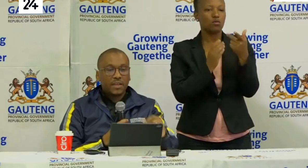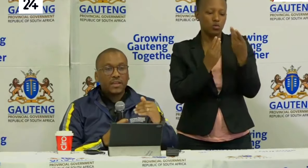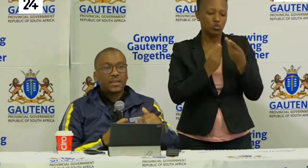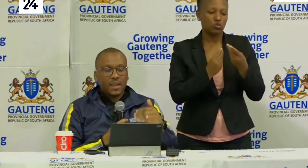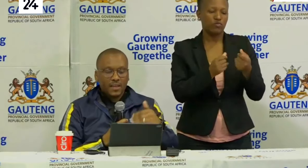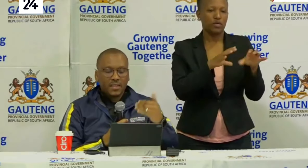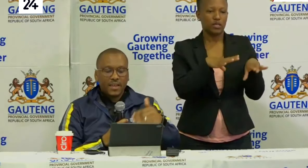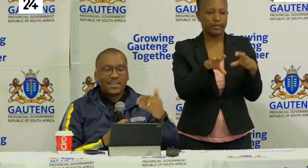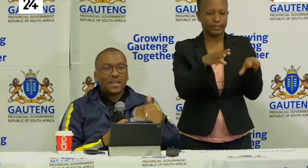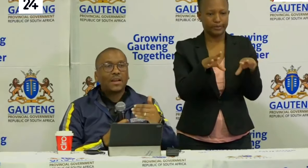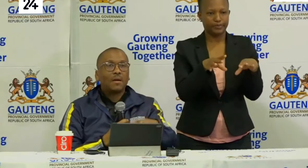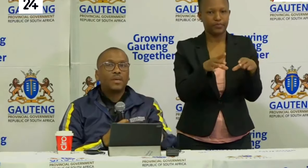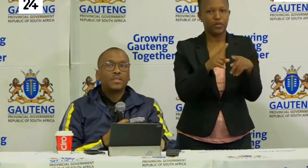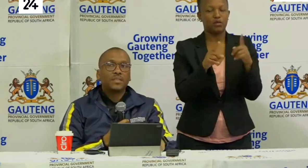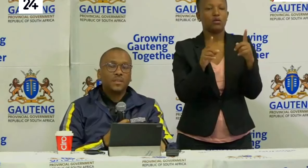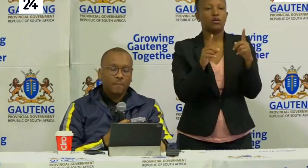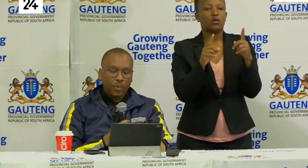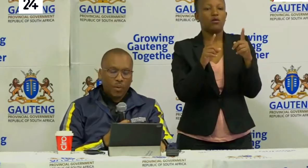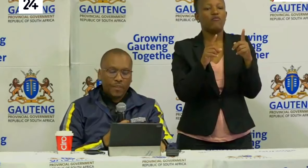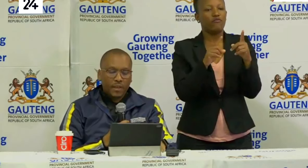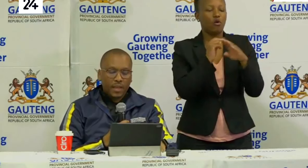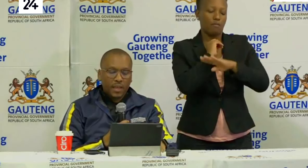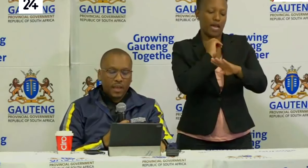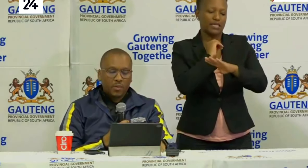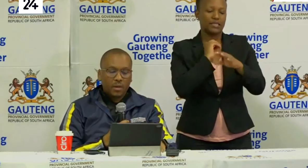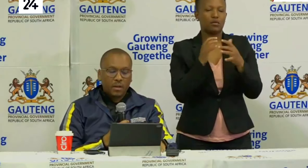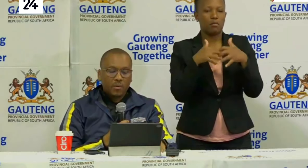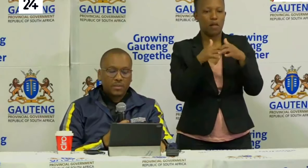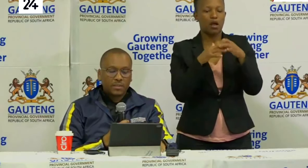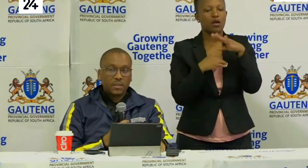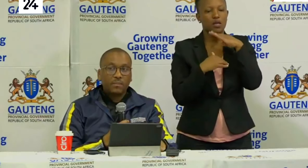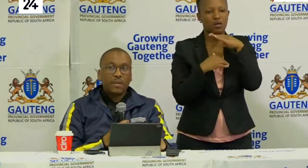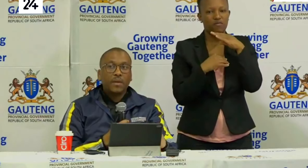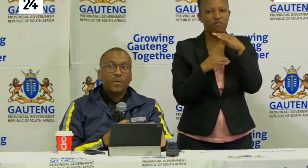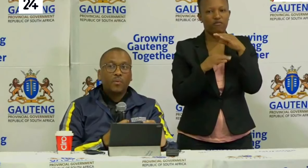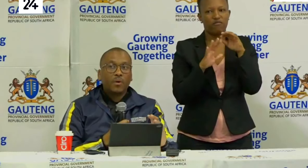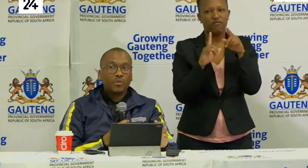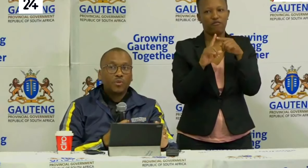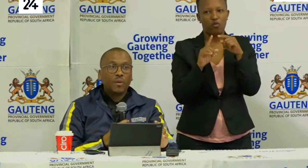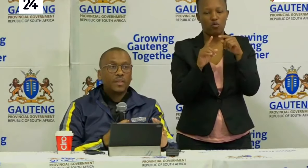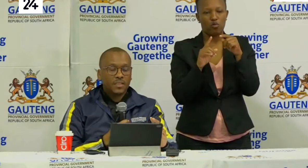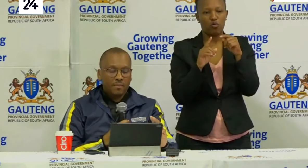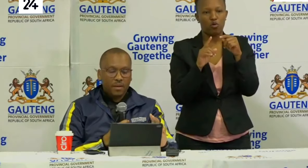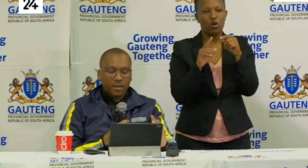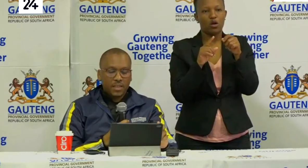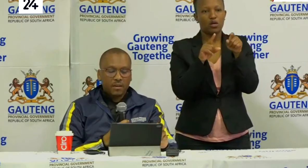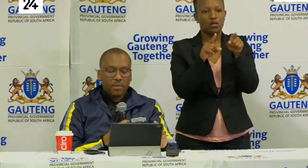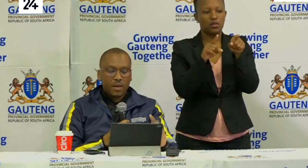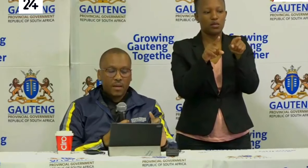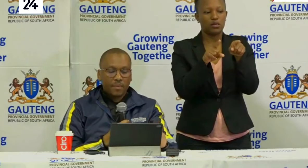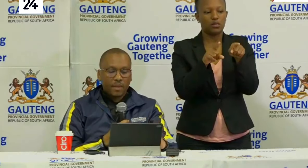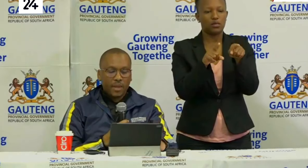can in creating internal capacity within our system. Also doing the same in Chris